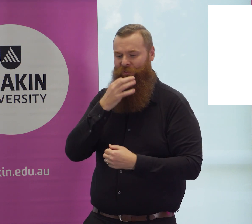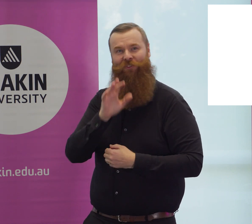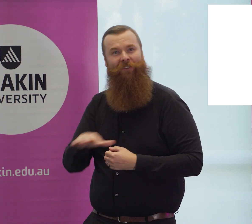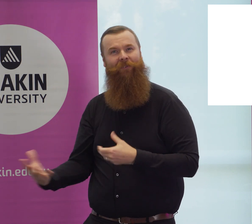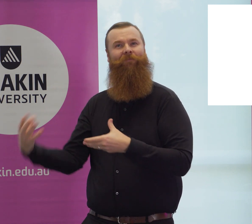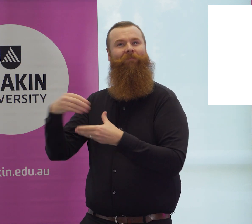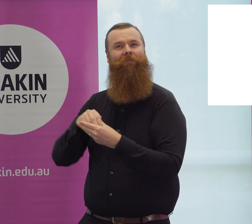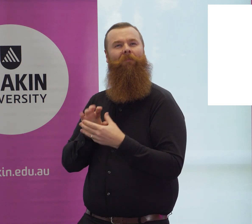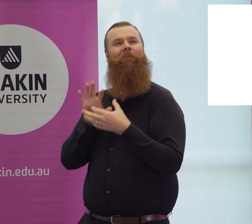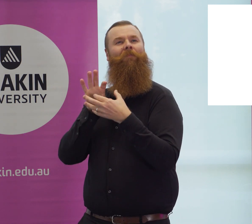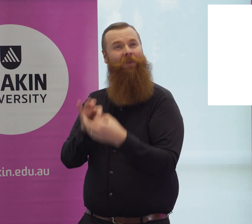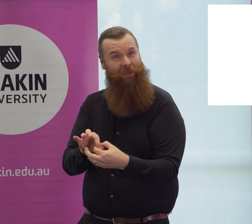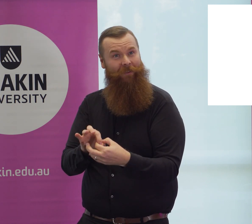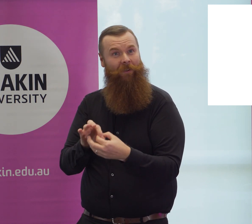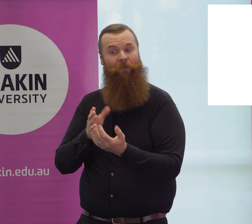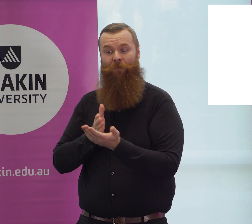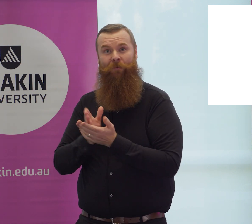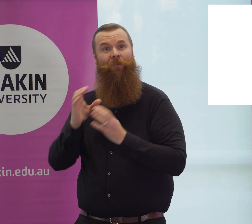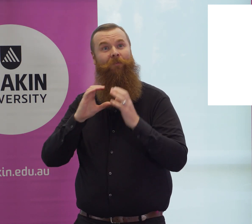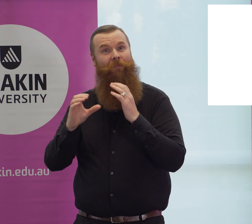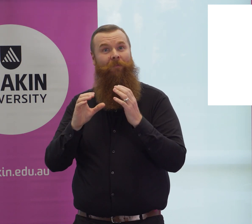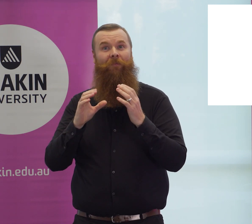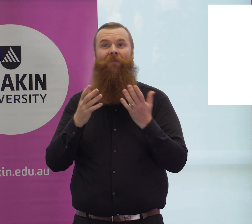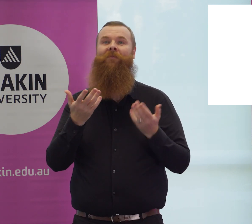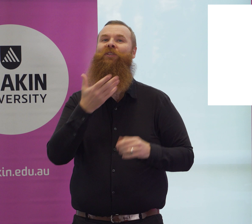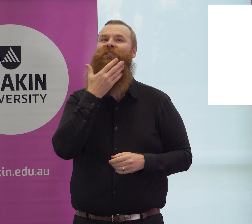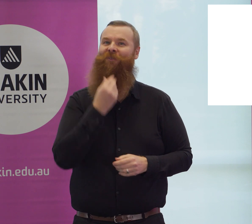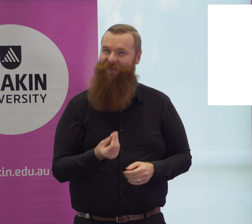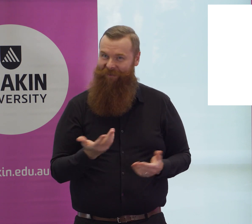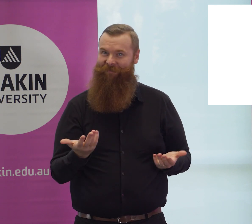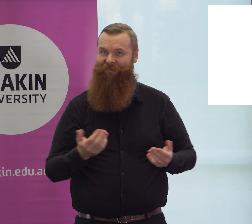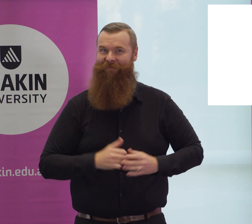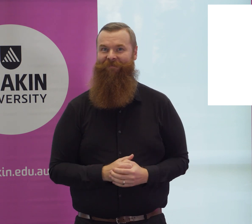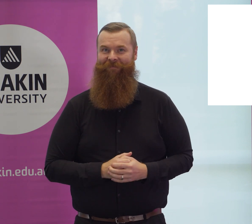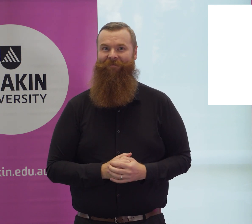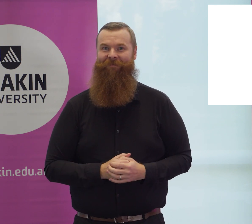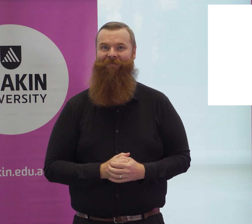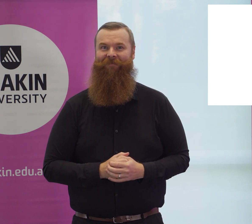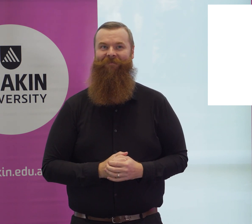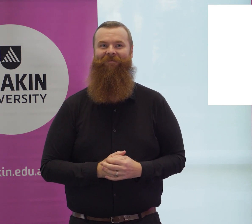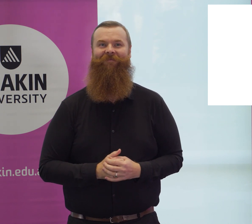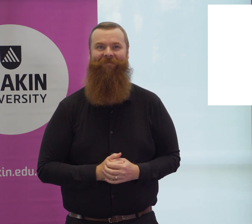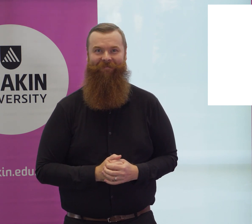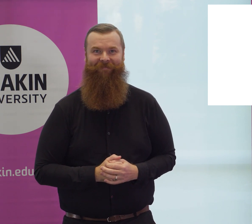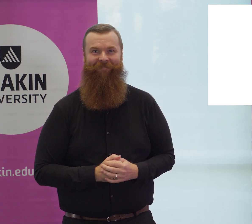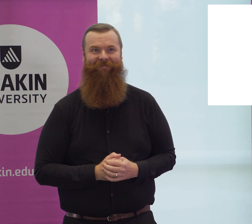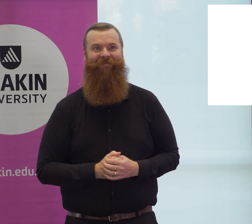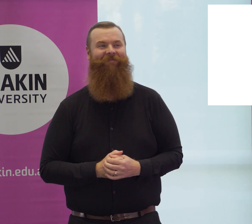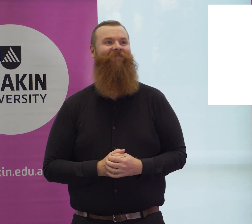deaf children experience the same communication and belonging as I did, including at Christmas. to Thank